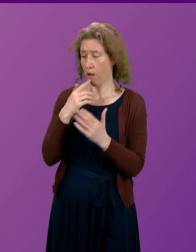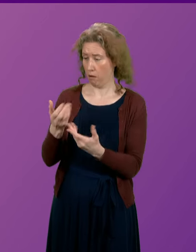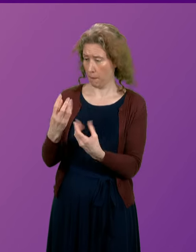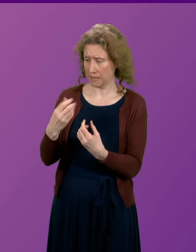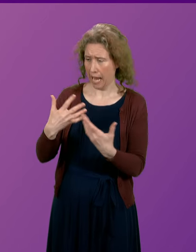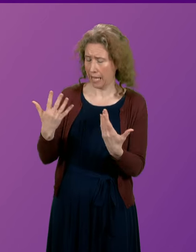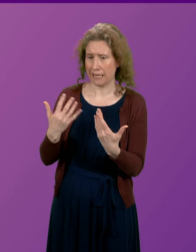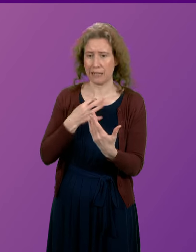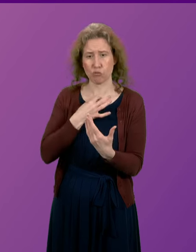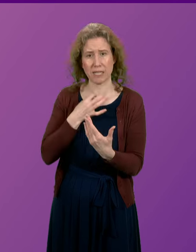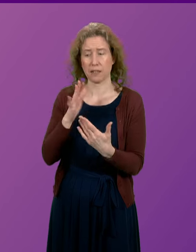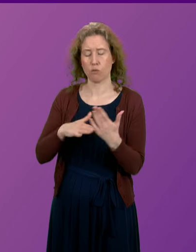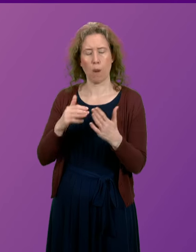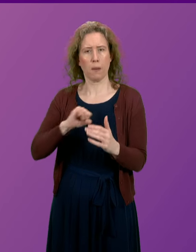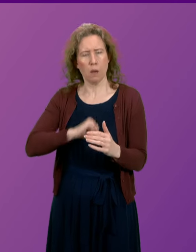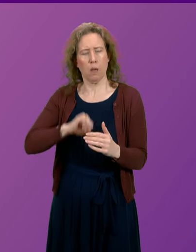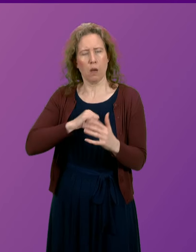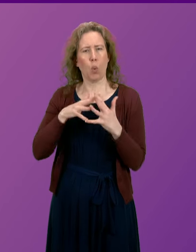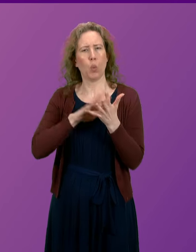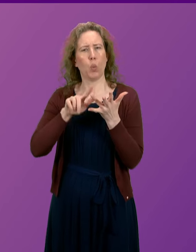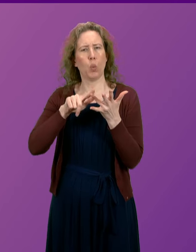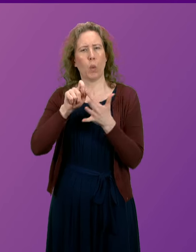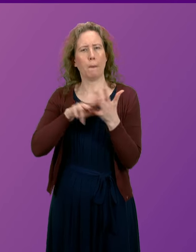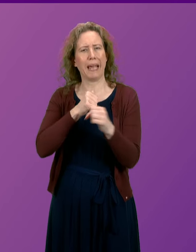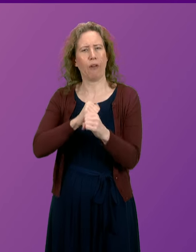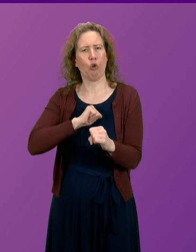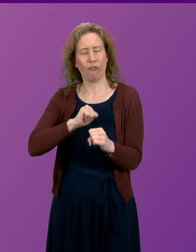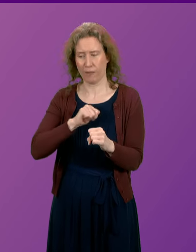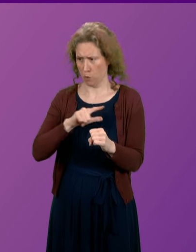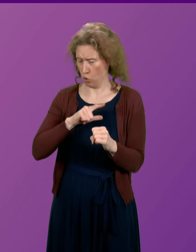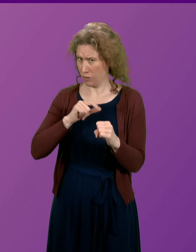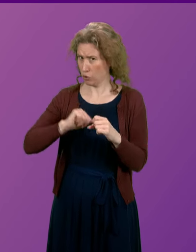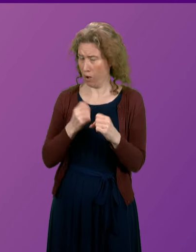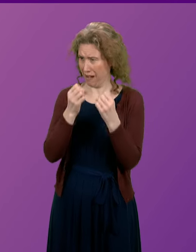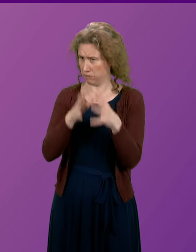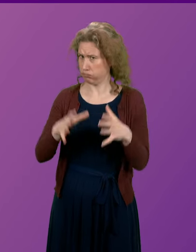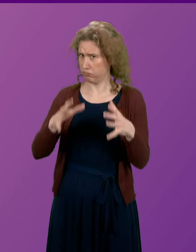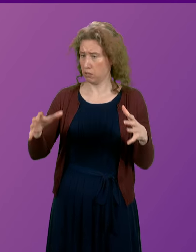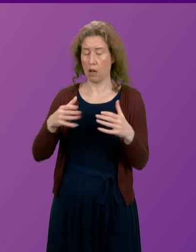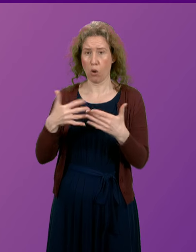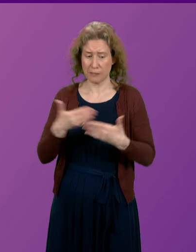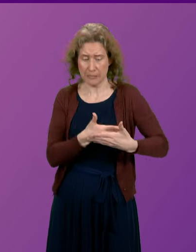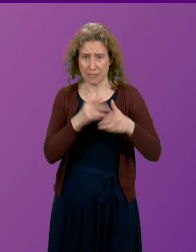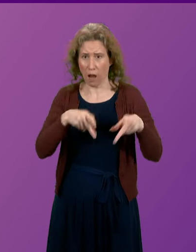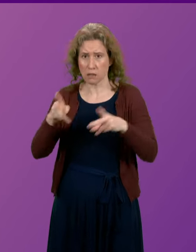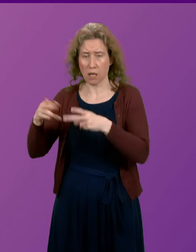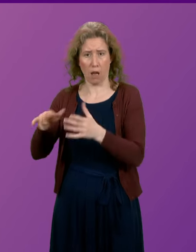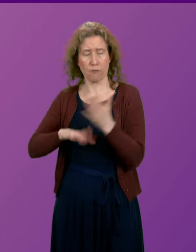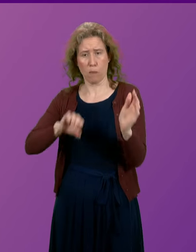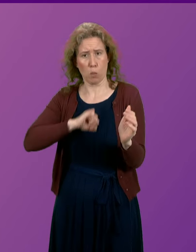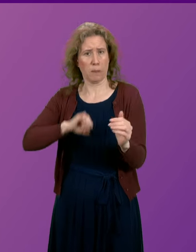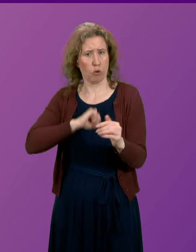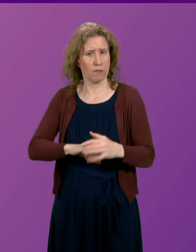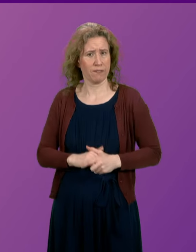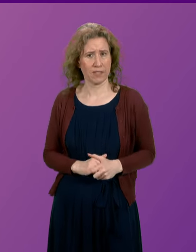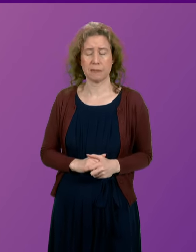on any risks presented by whooping cough in Scotland in light of reports of increased infection rates and infant deaths in the UK. First Minister.